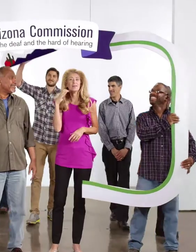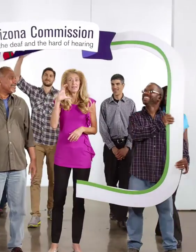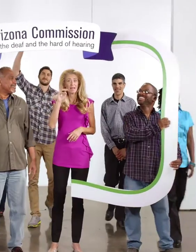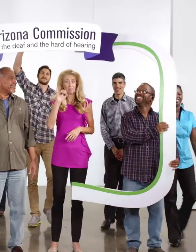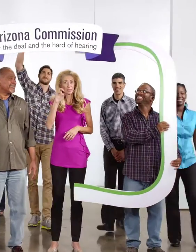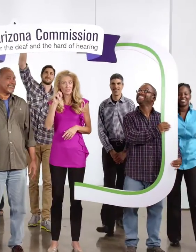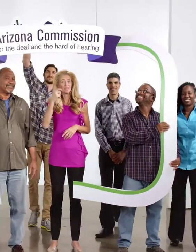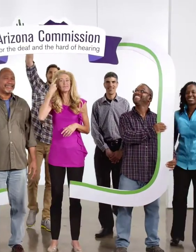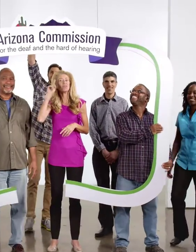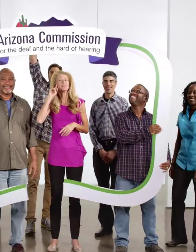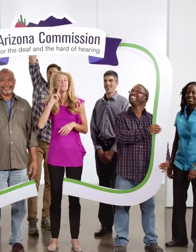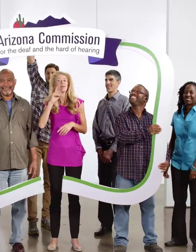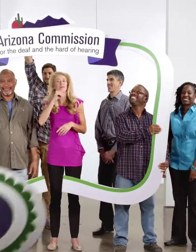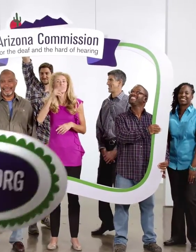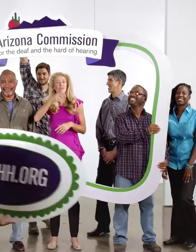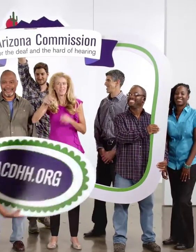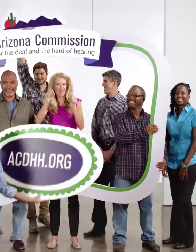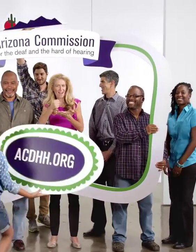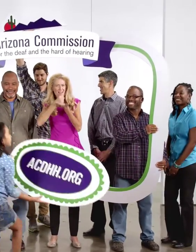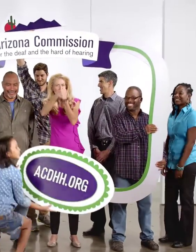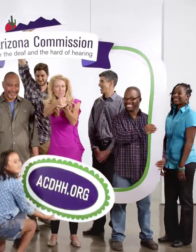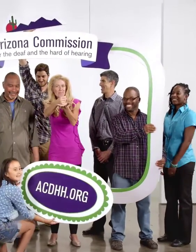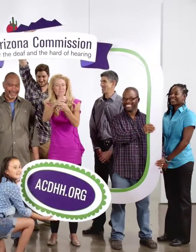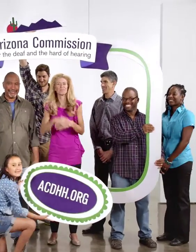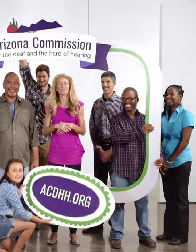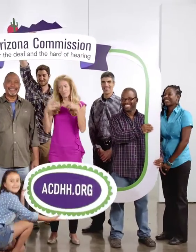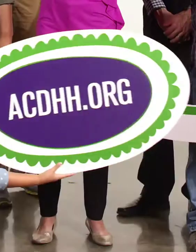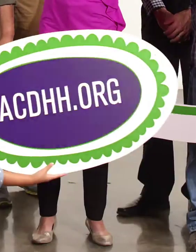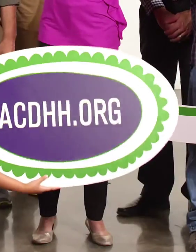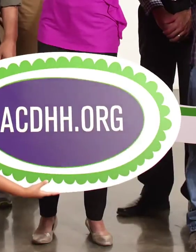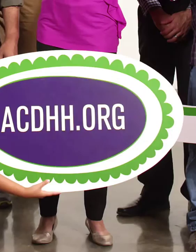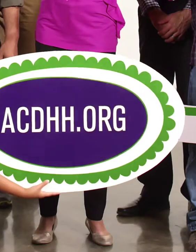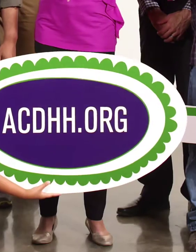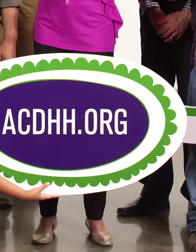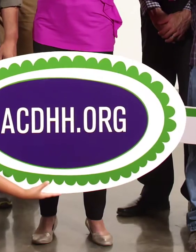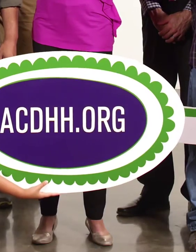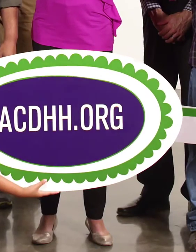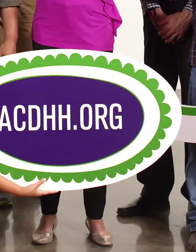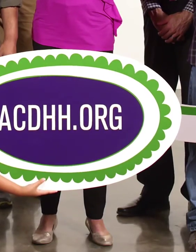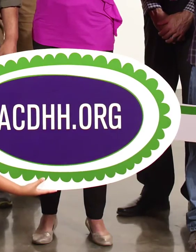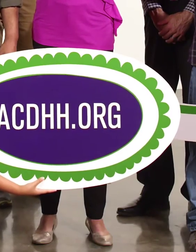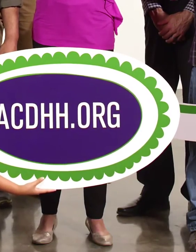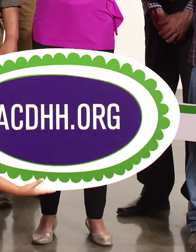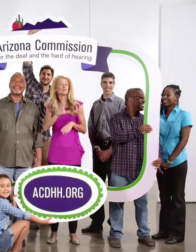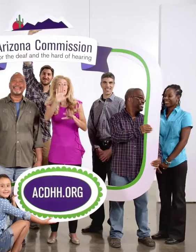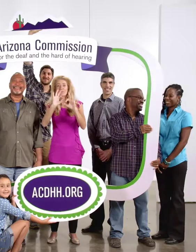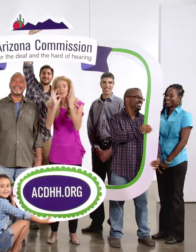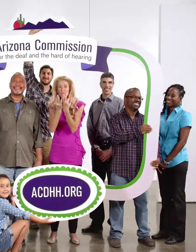The Arizona Commission for the Deaf and the Hard of Hearing can help. Visit acdhh.org. You and your family